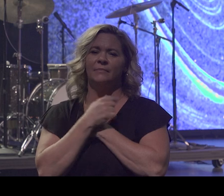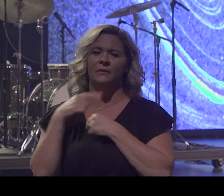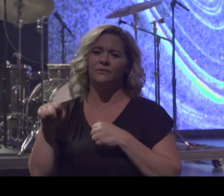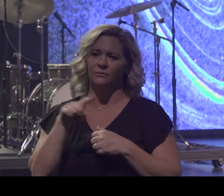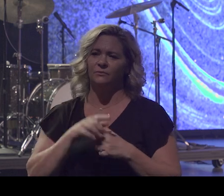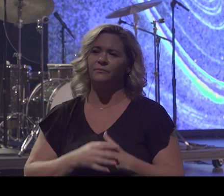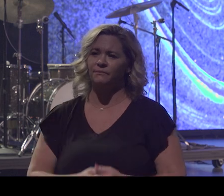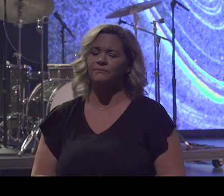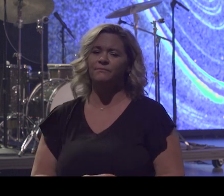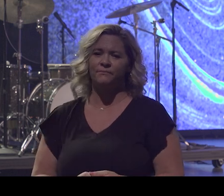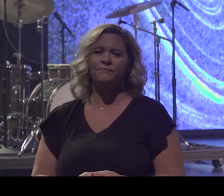Crazy about you.